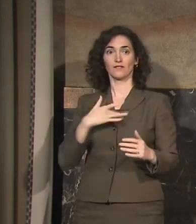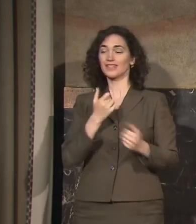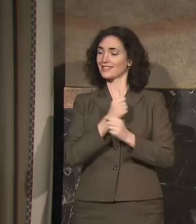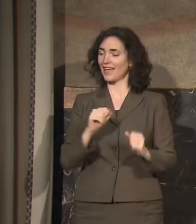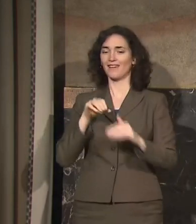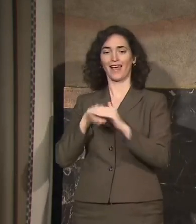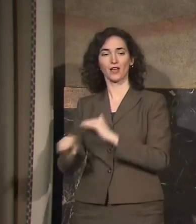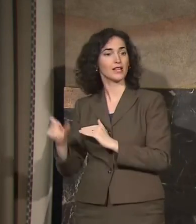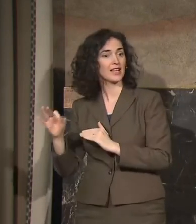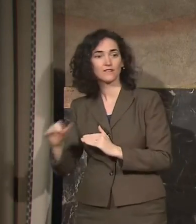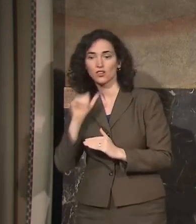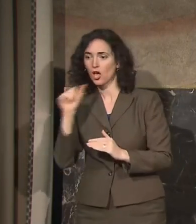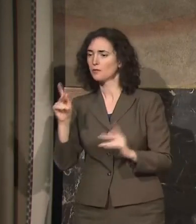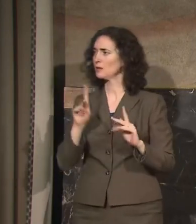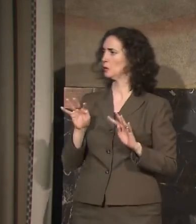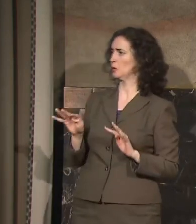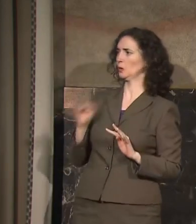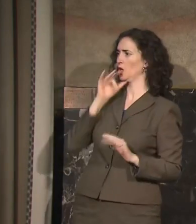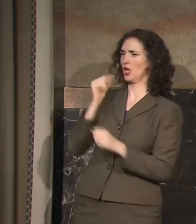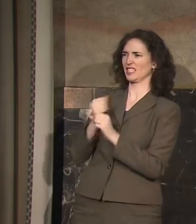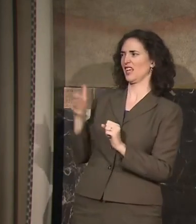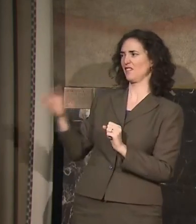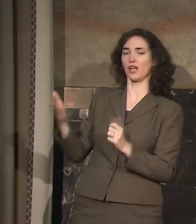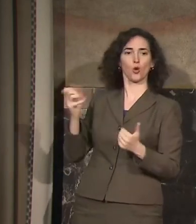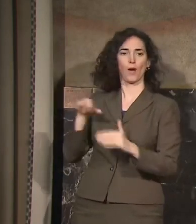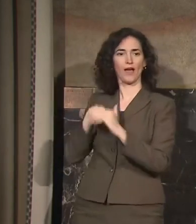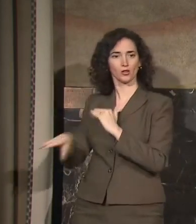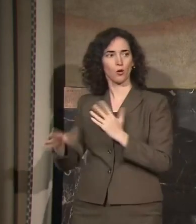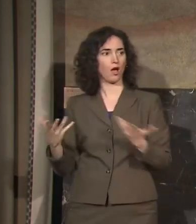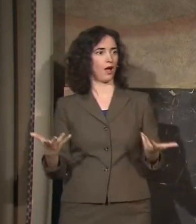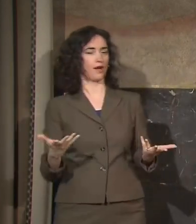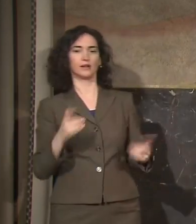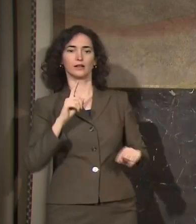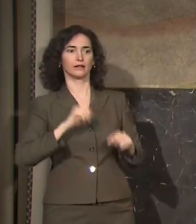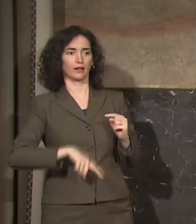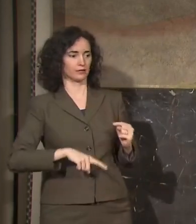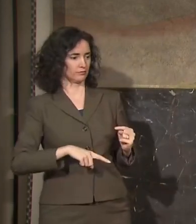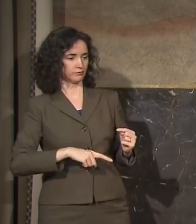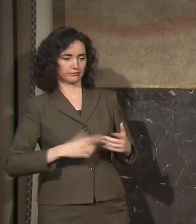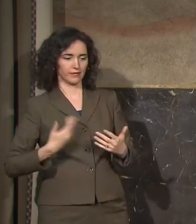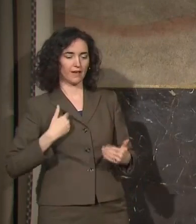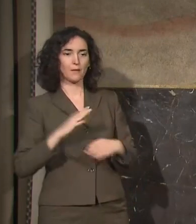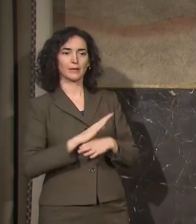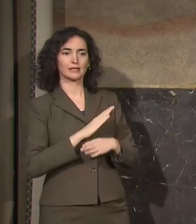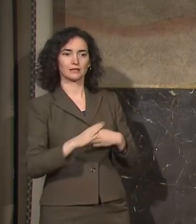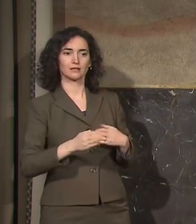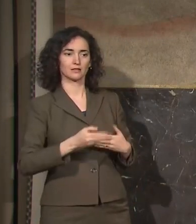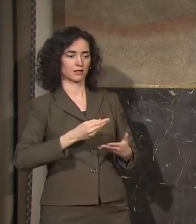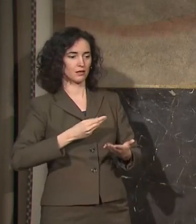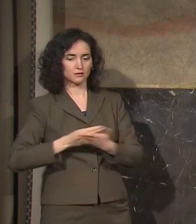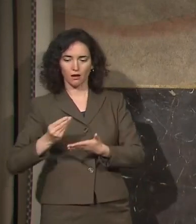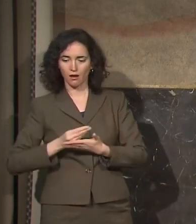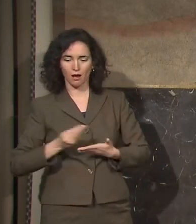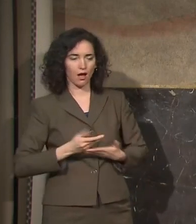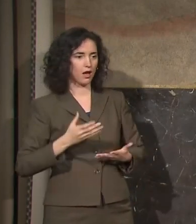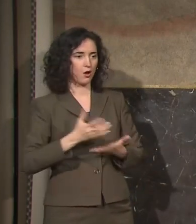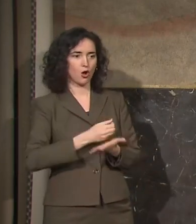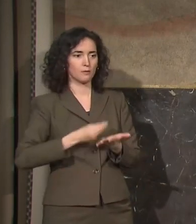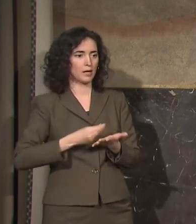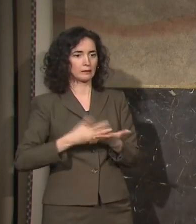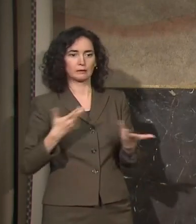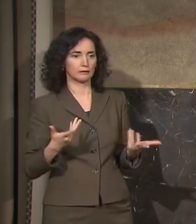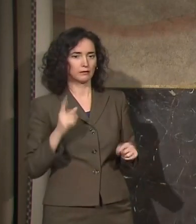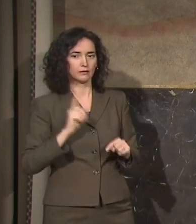numbers that they need to maximize their opportunity and so forth. And so I just, I'm optimistic, but we're